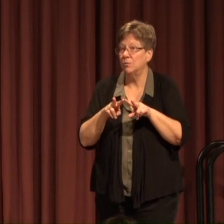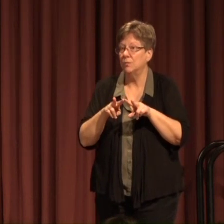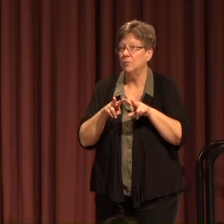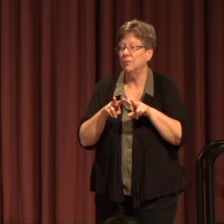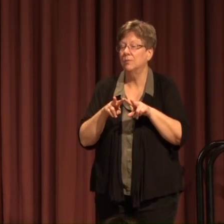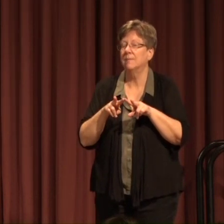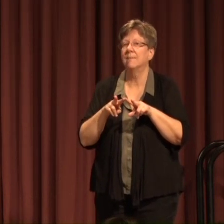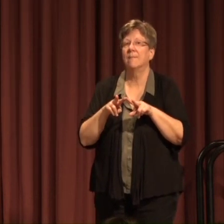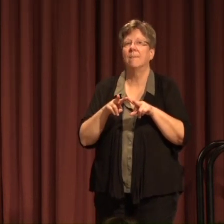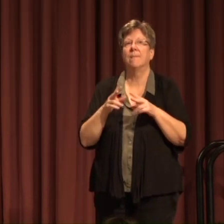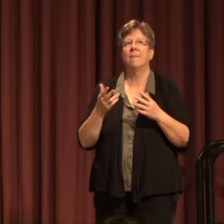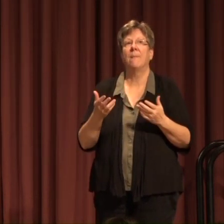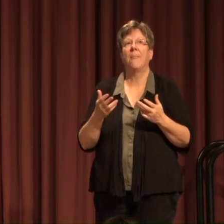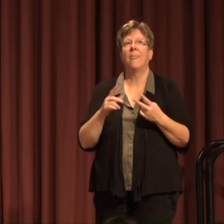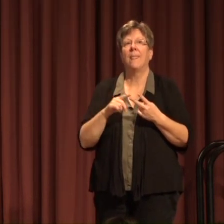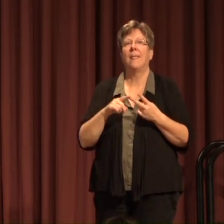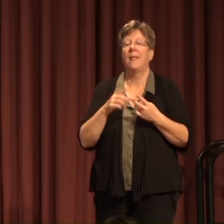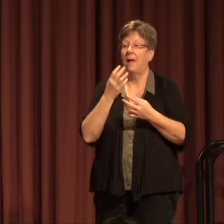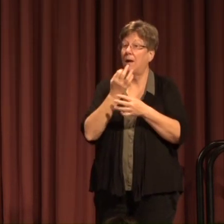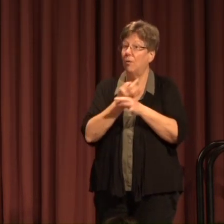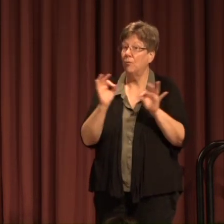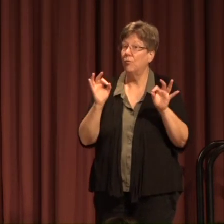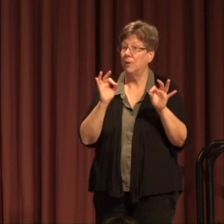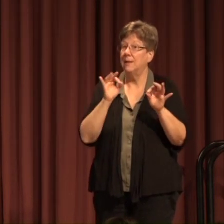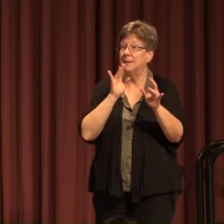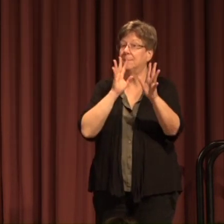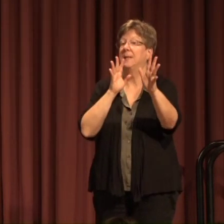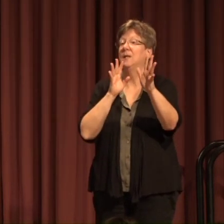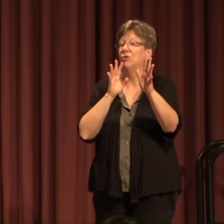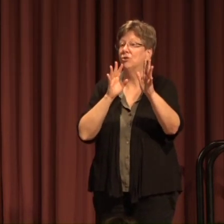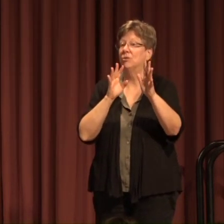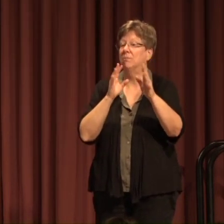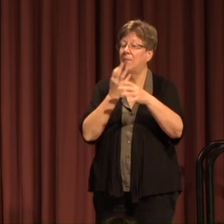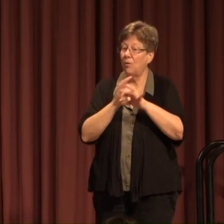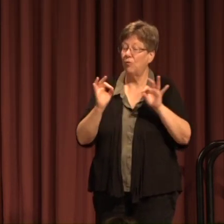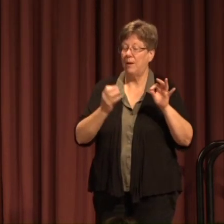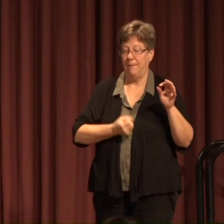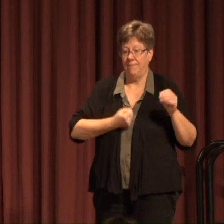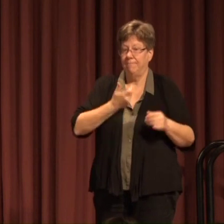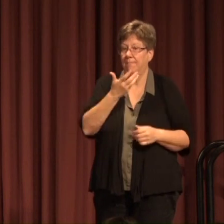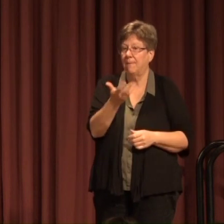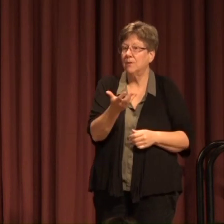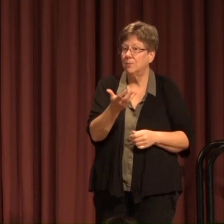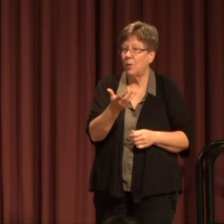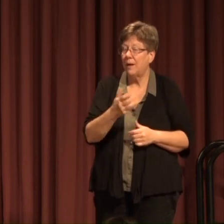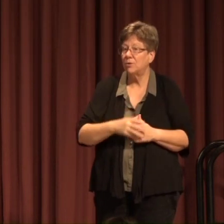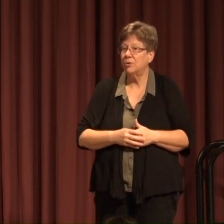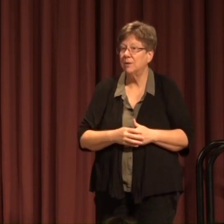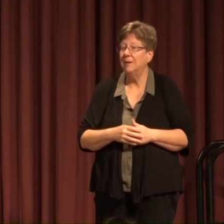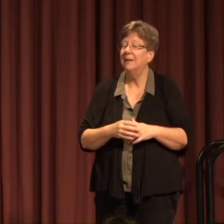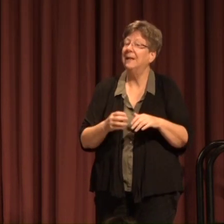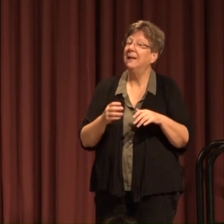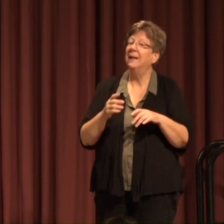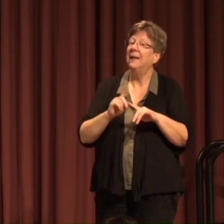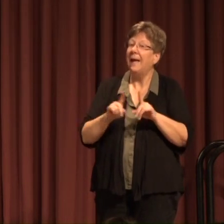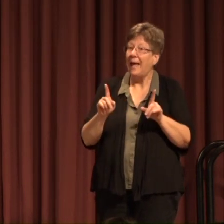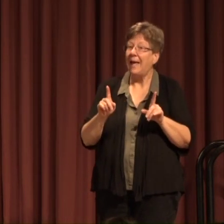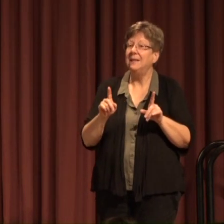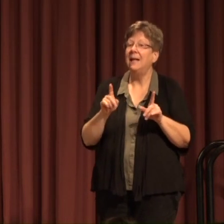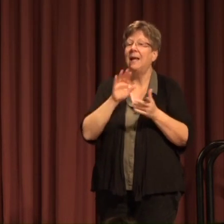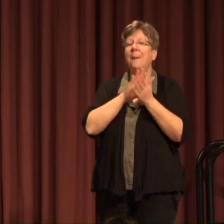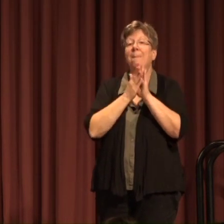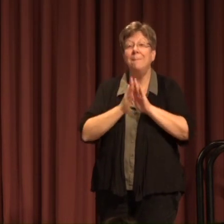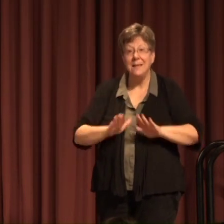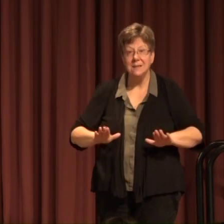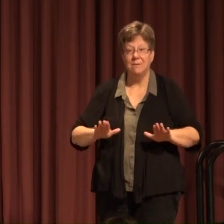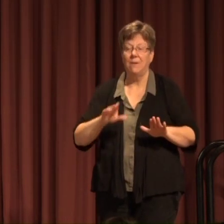Of Free speech Freedom of expression And yet Peaceful